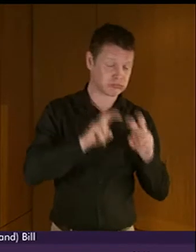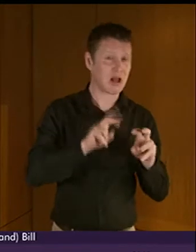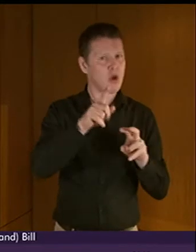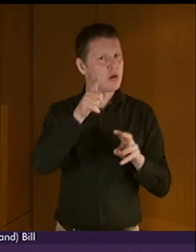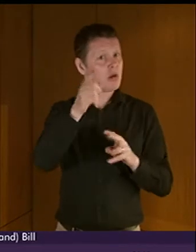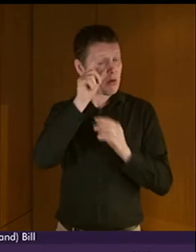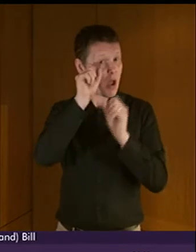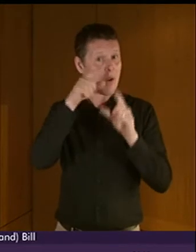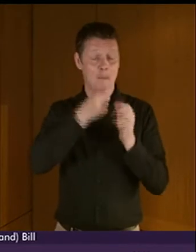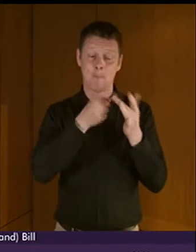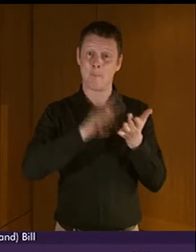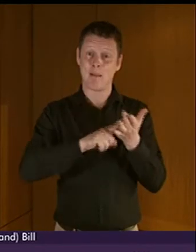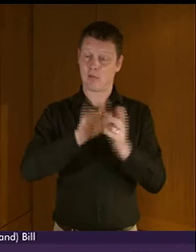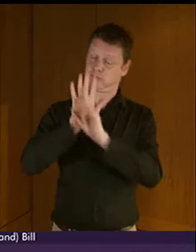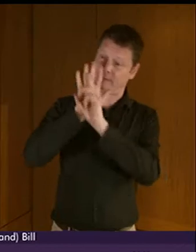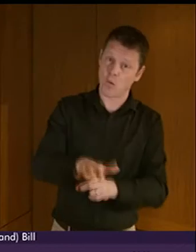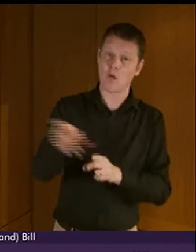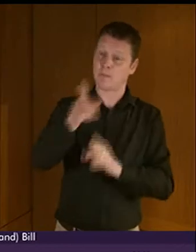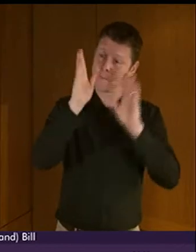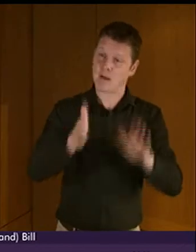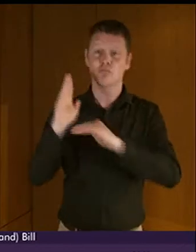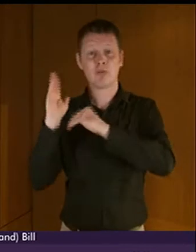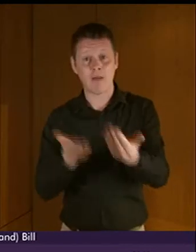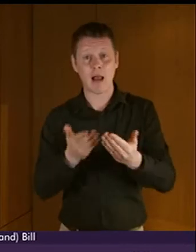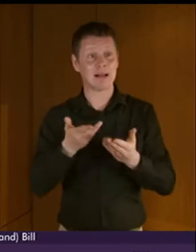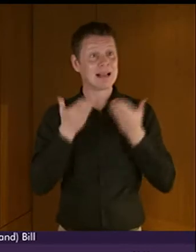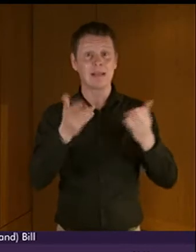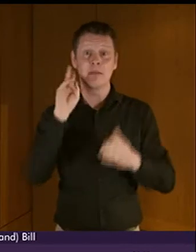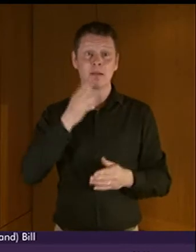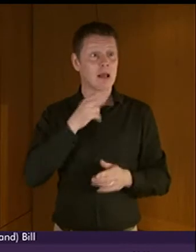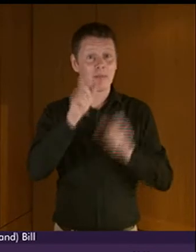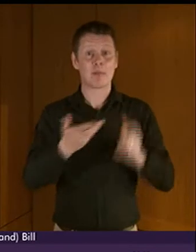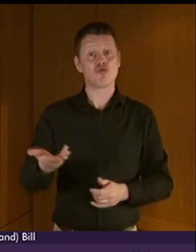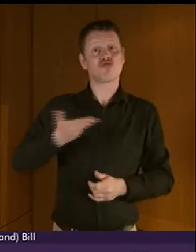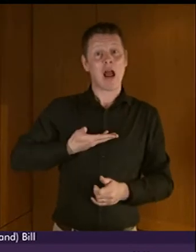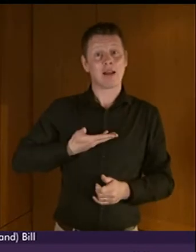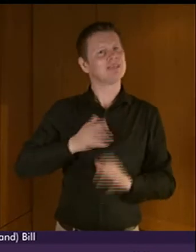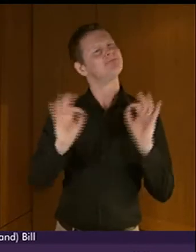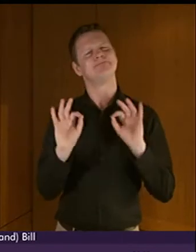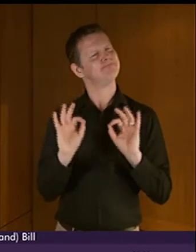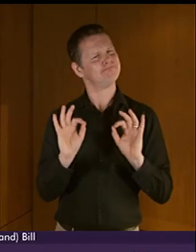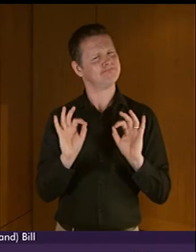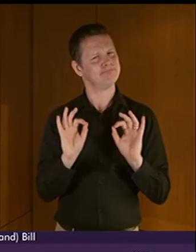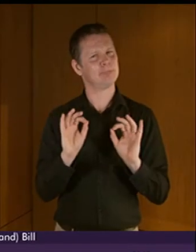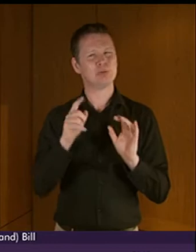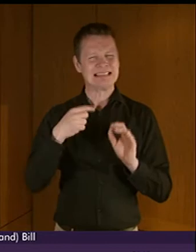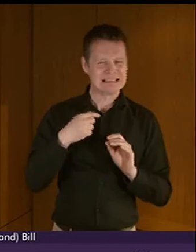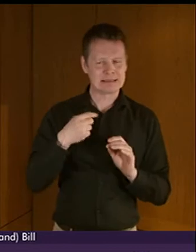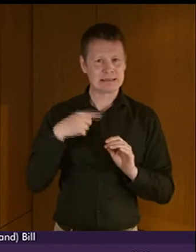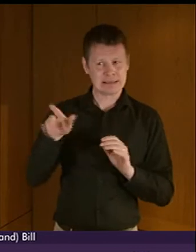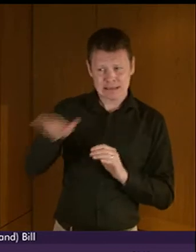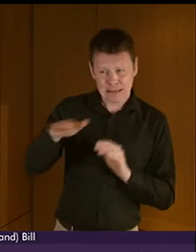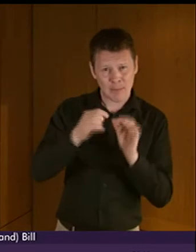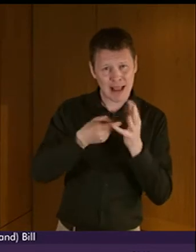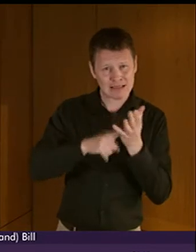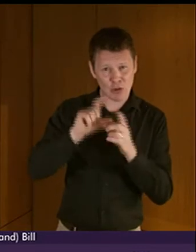on service providers or confer rights on BSL users. Therefore, we were very keen to find out whether the BSL community felt the bill